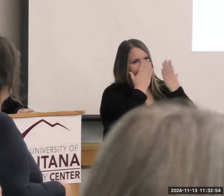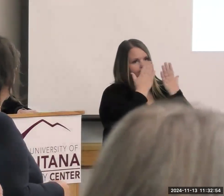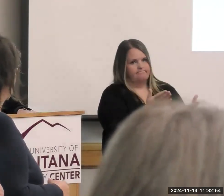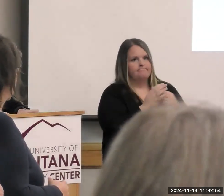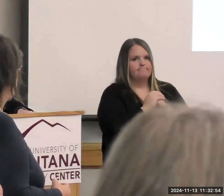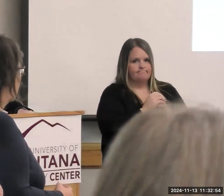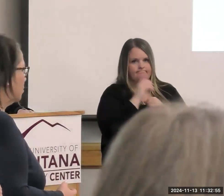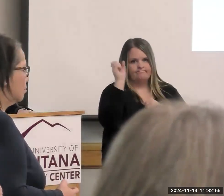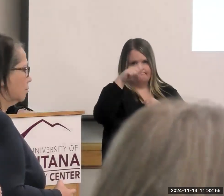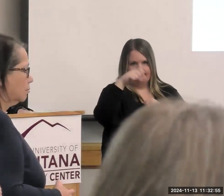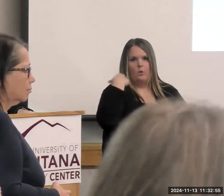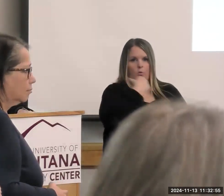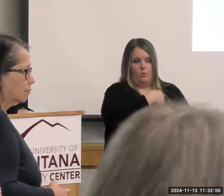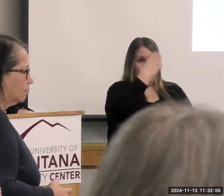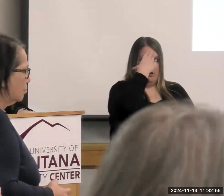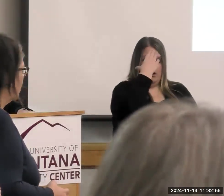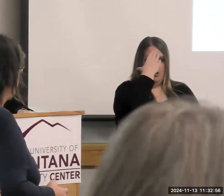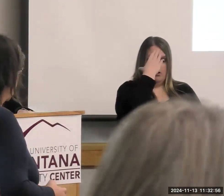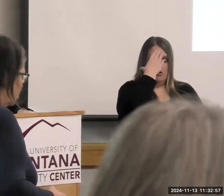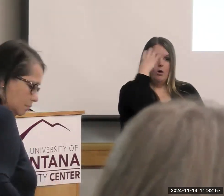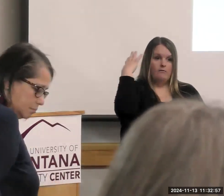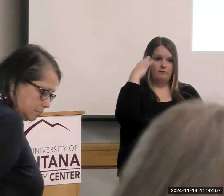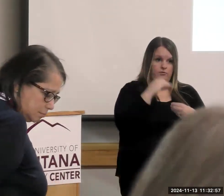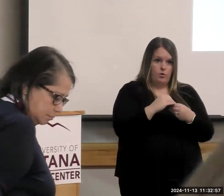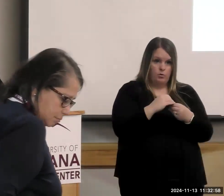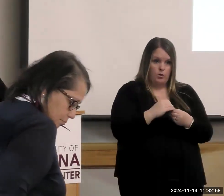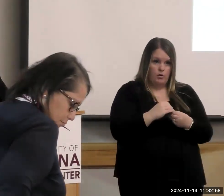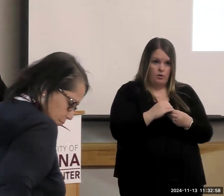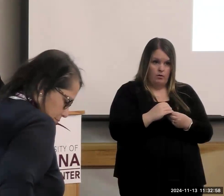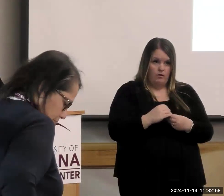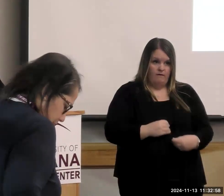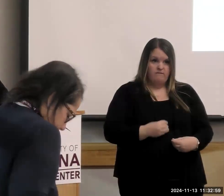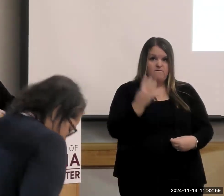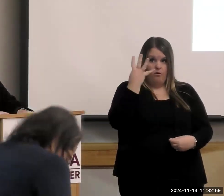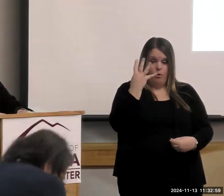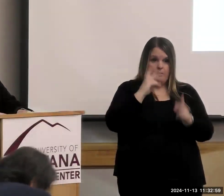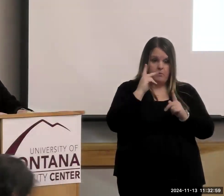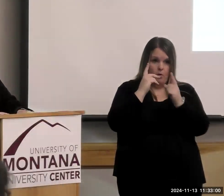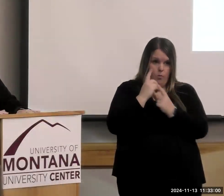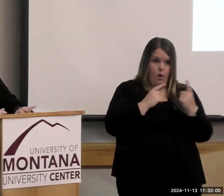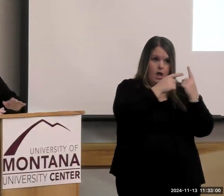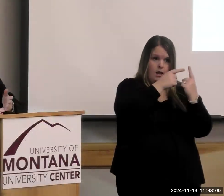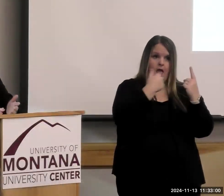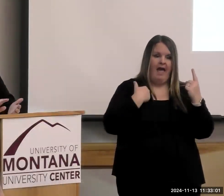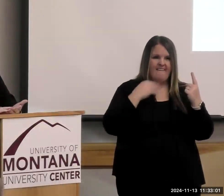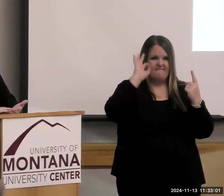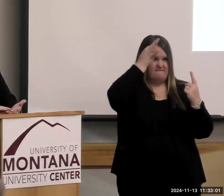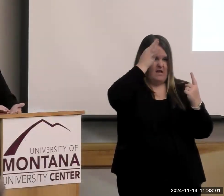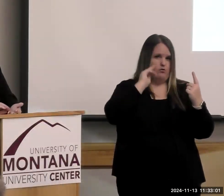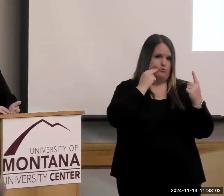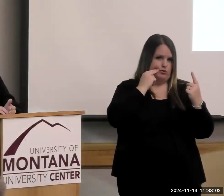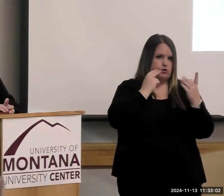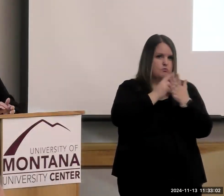Yes, so we know that one in four Americans participate in federal food and nutrition programs, and also